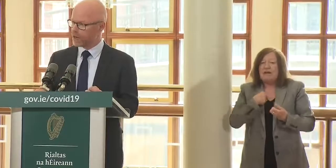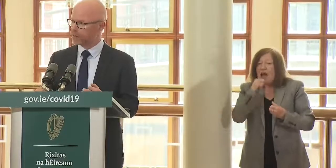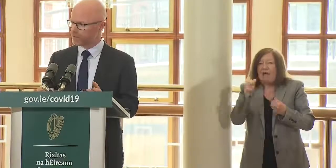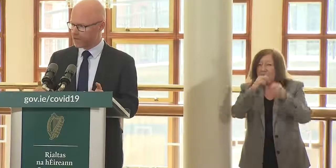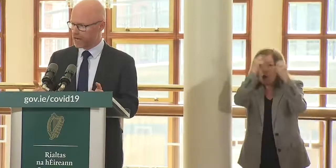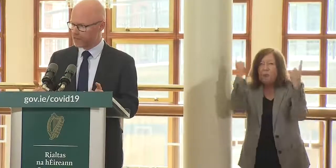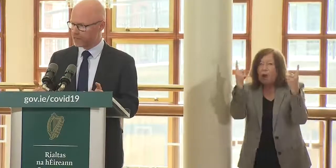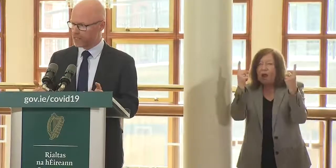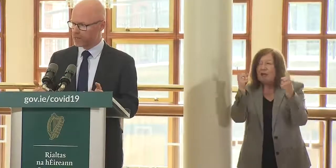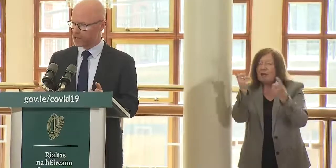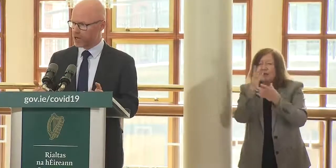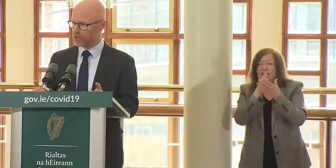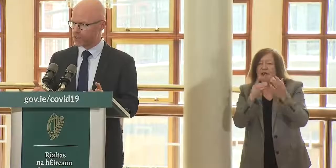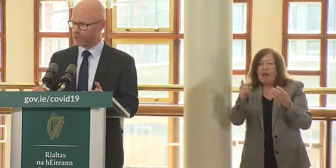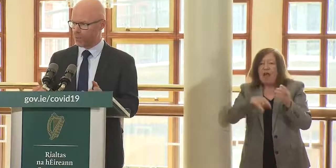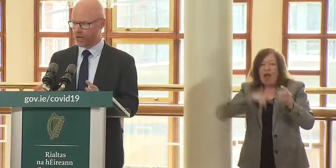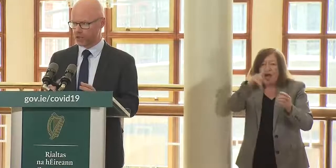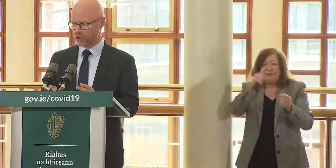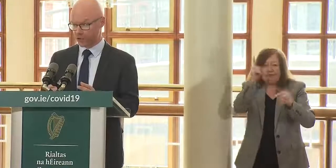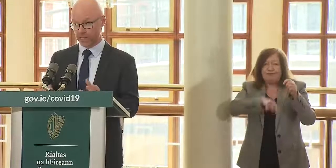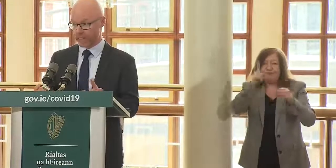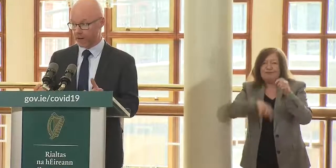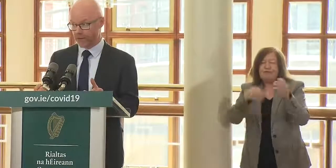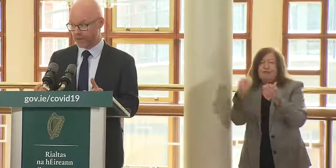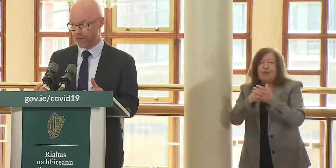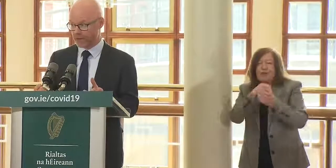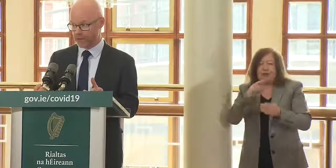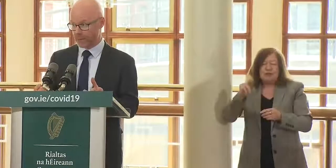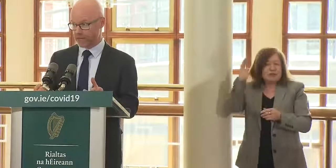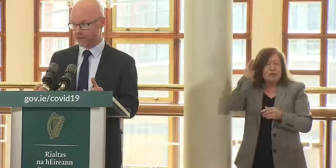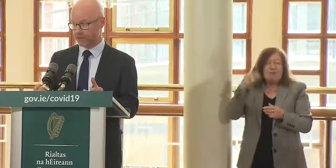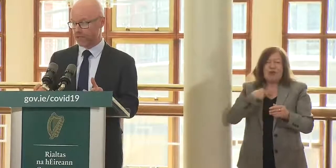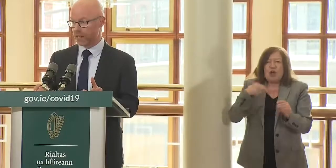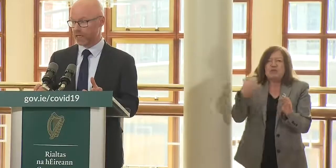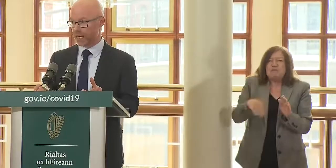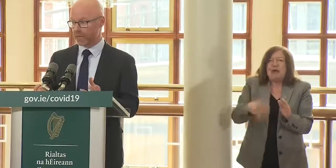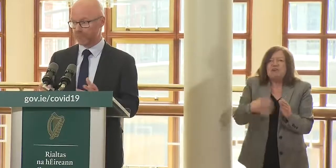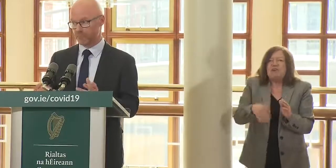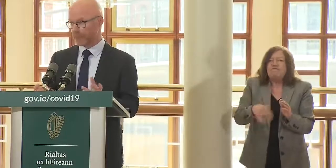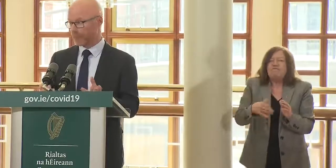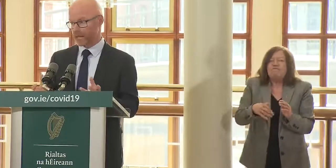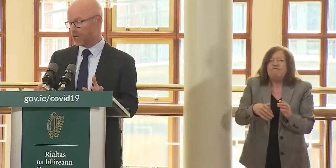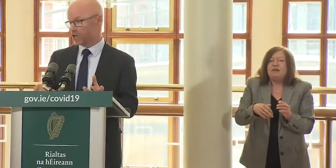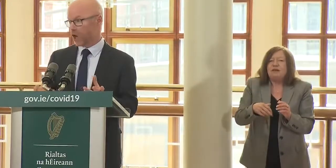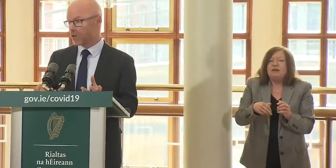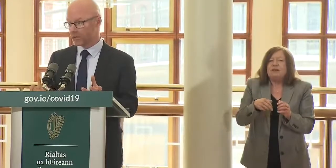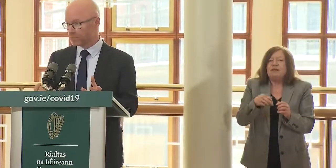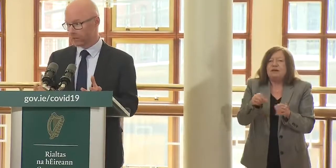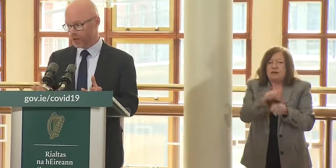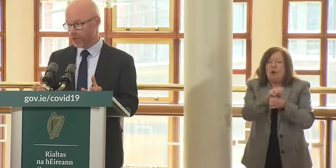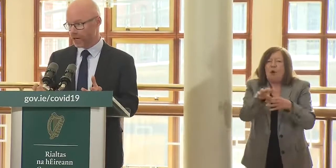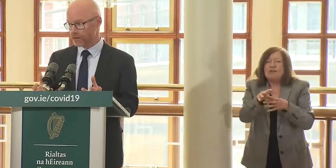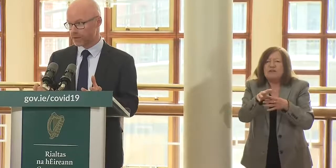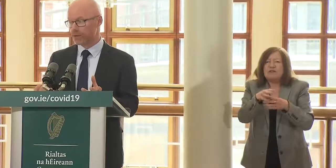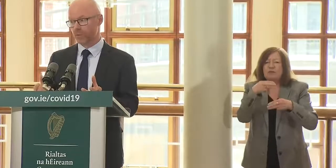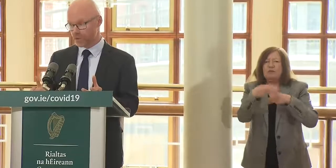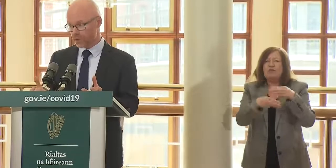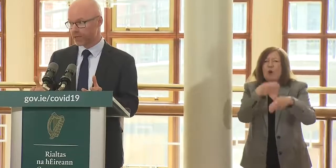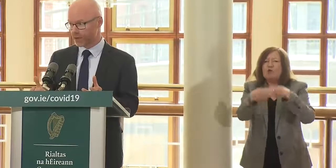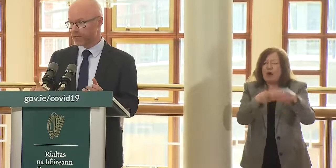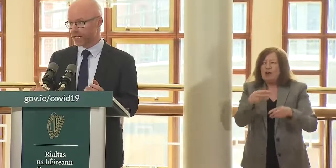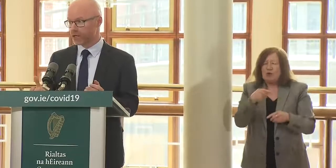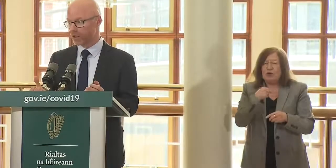made aware of some very high fees being charged for what doesn't sound like very expensive um covet protocols